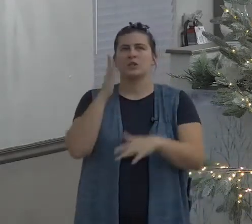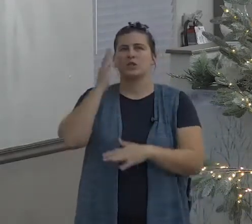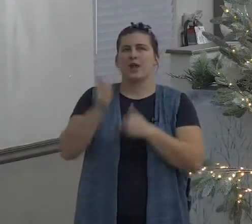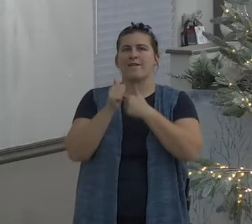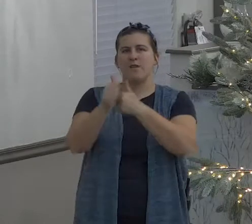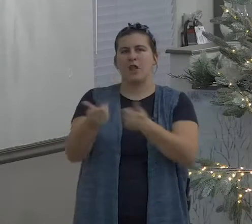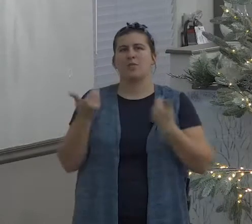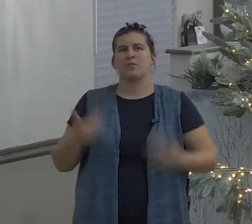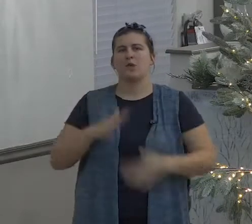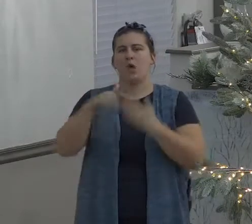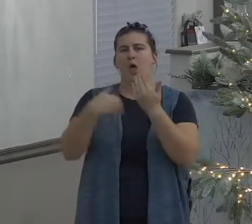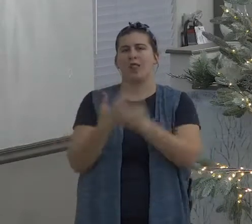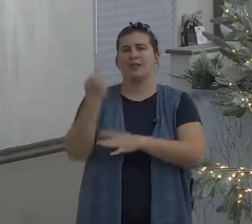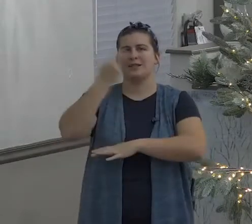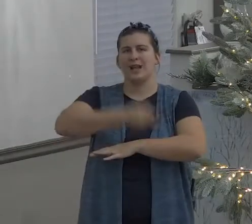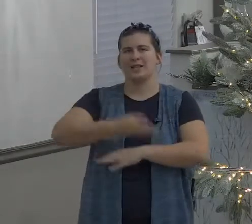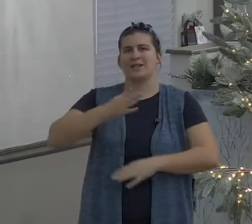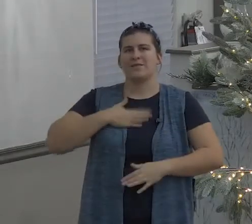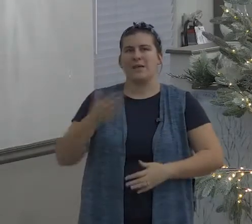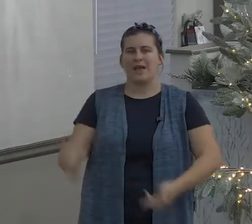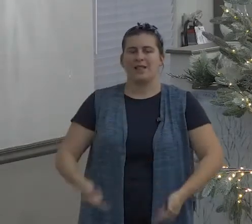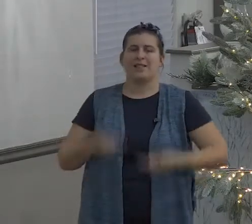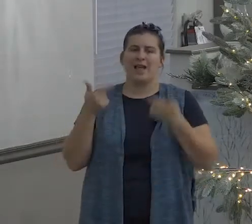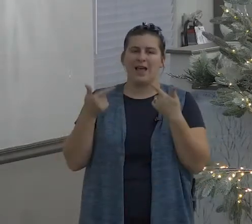you're robbing yourself of the blessings